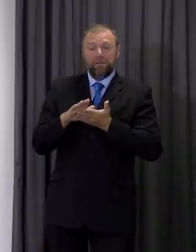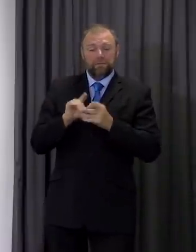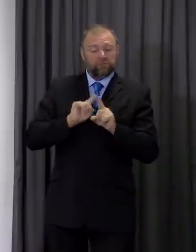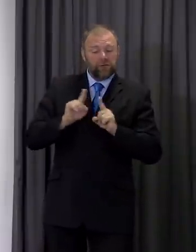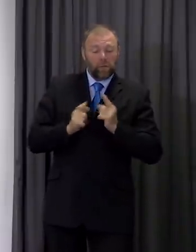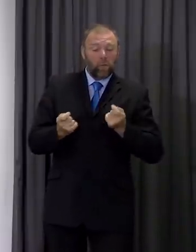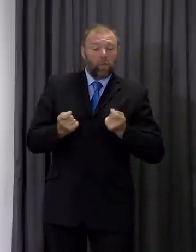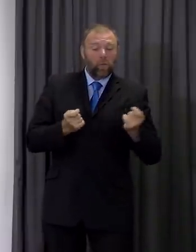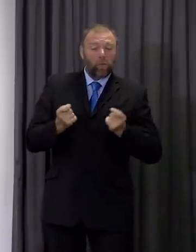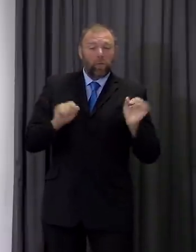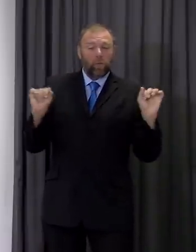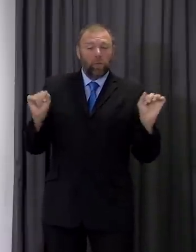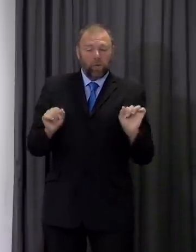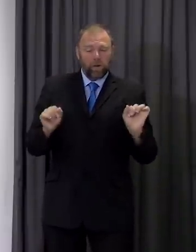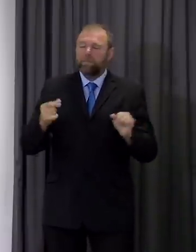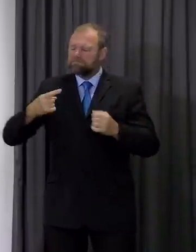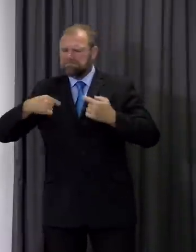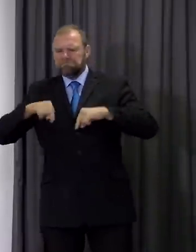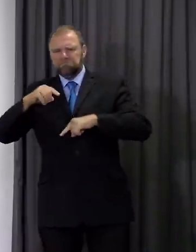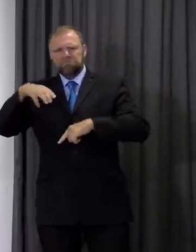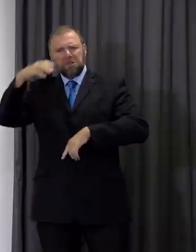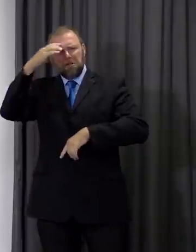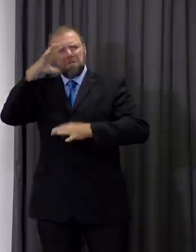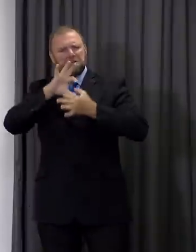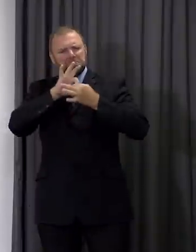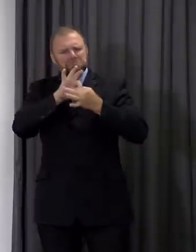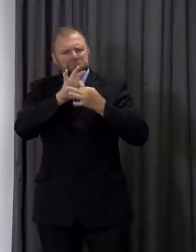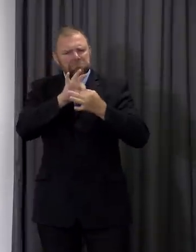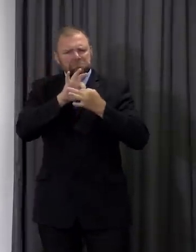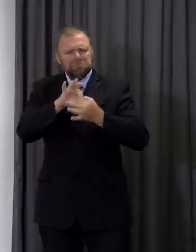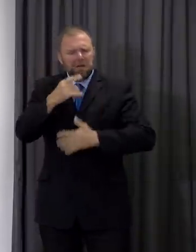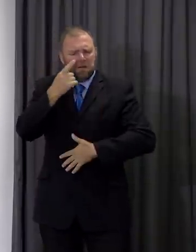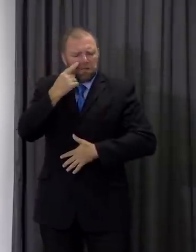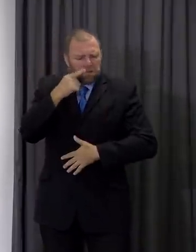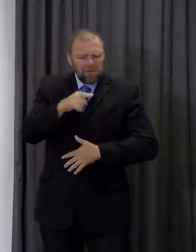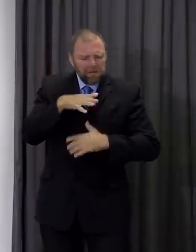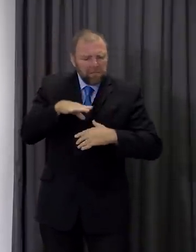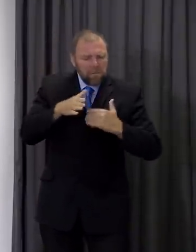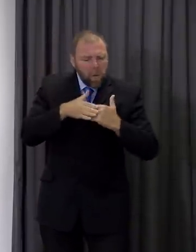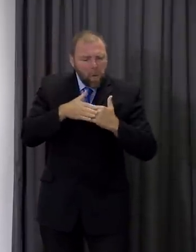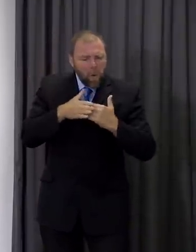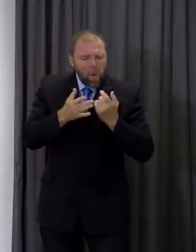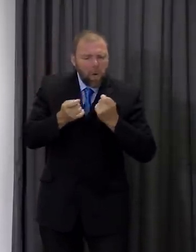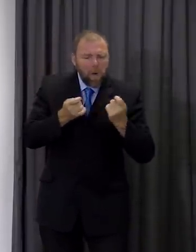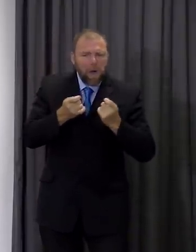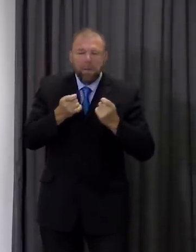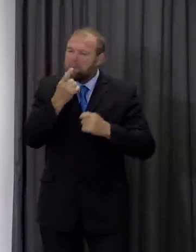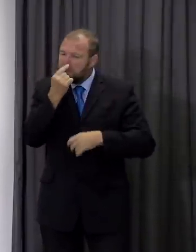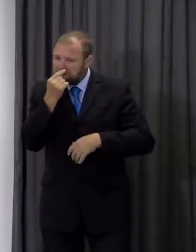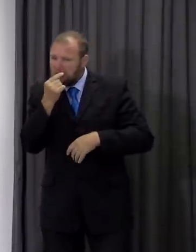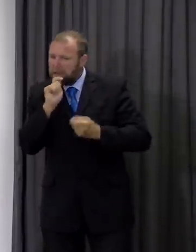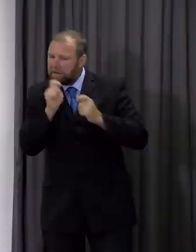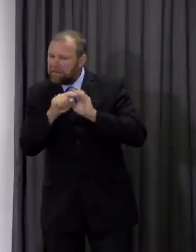We're working very closely with both local authorities to see whether further action is needed, including local restrictions.